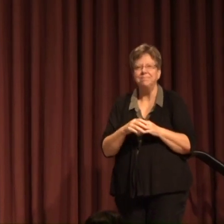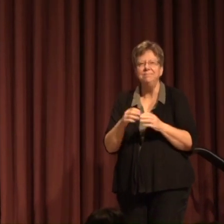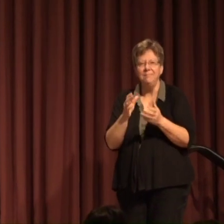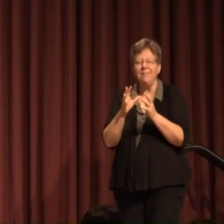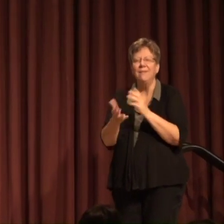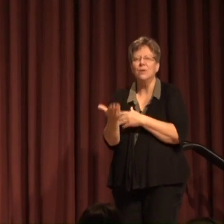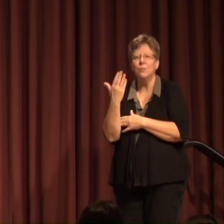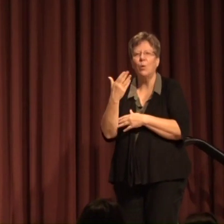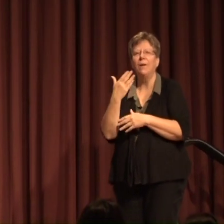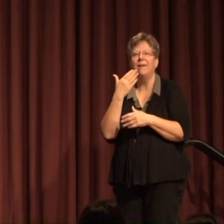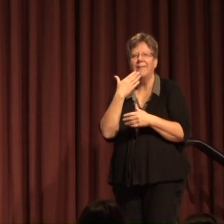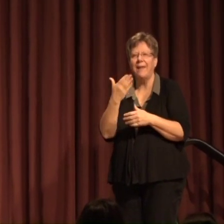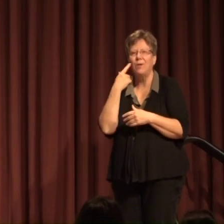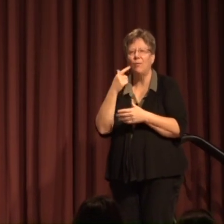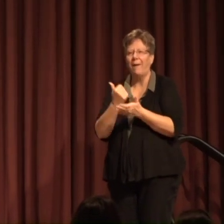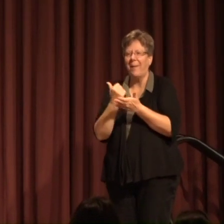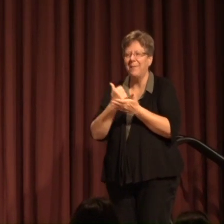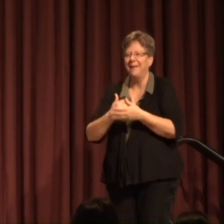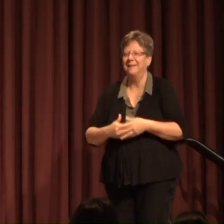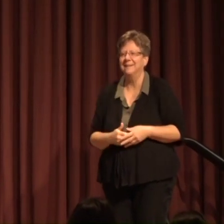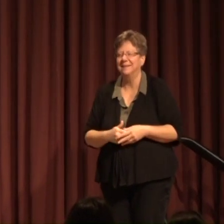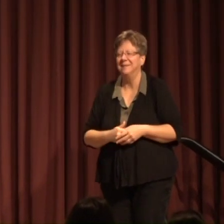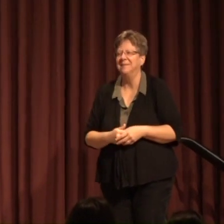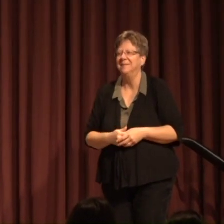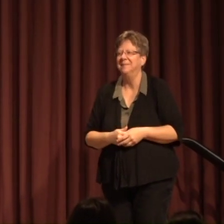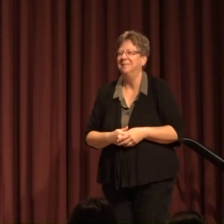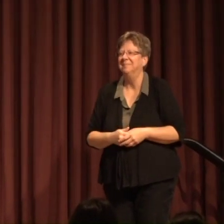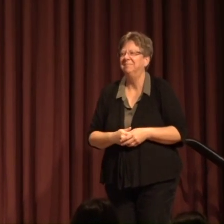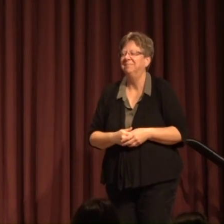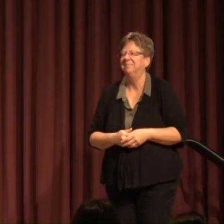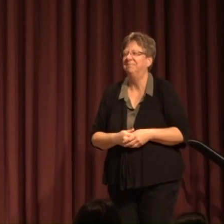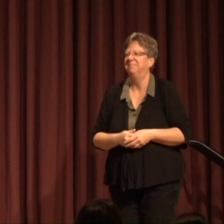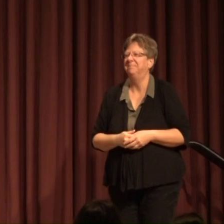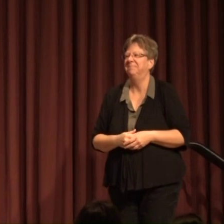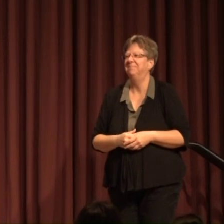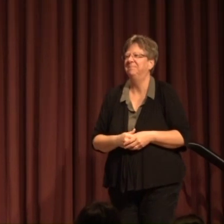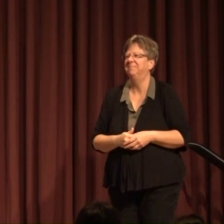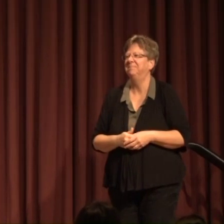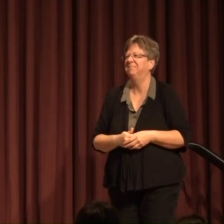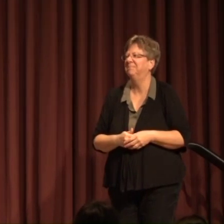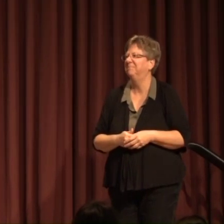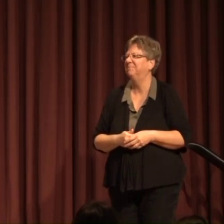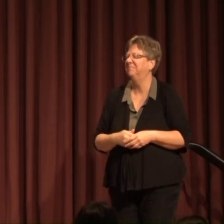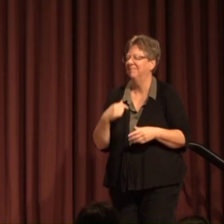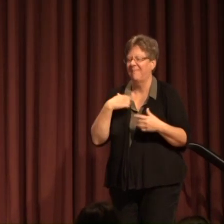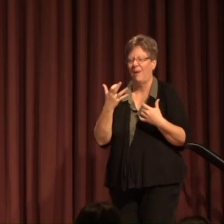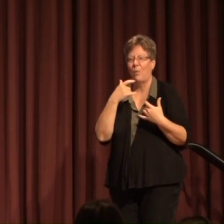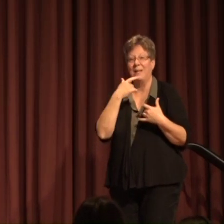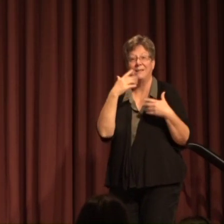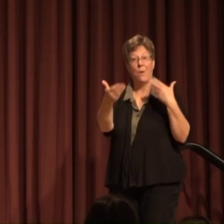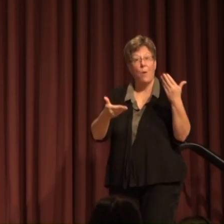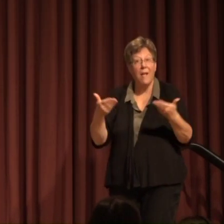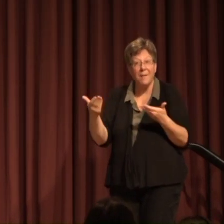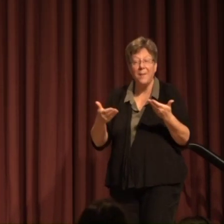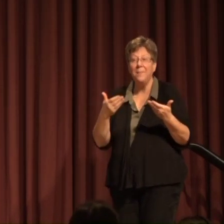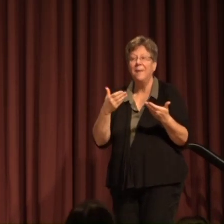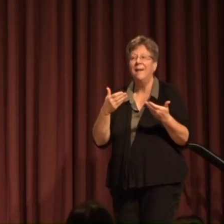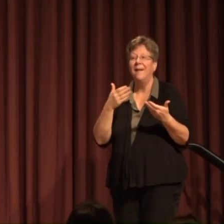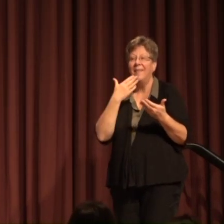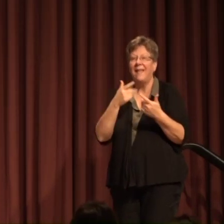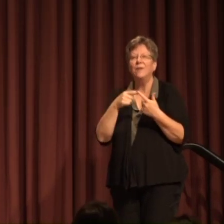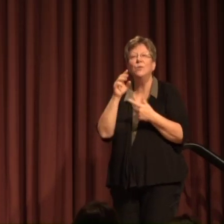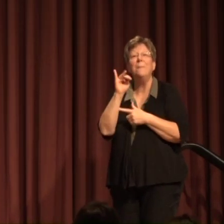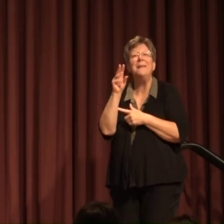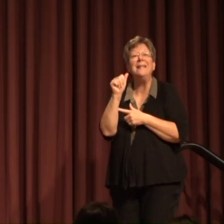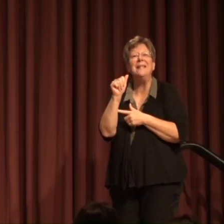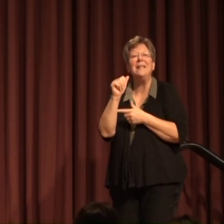this morning I want to say welcome and thanks also to our media